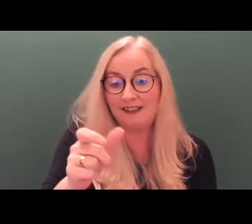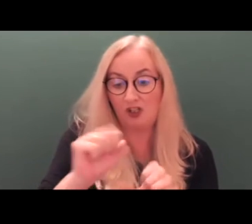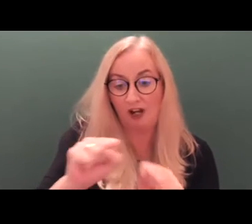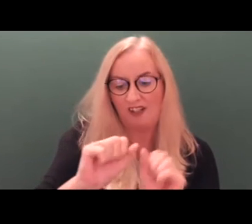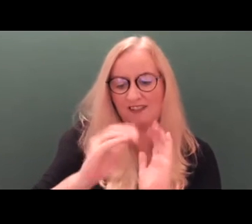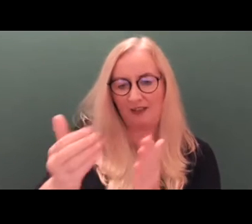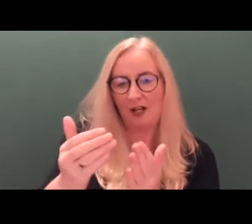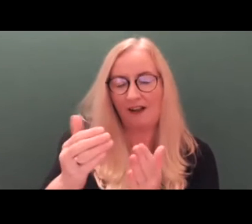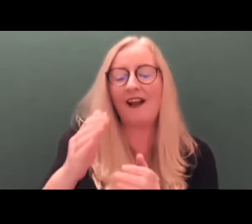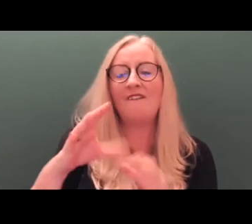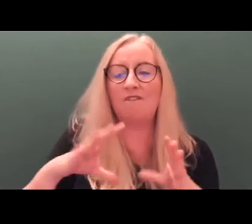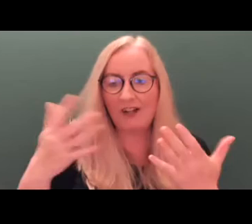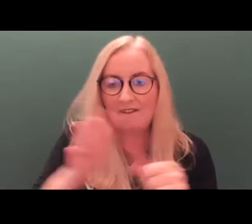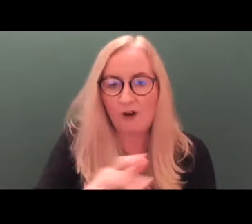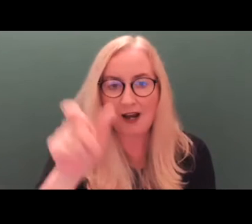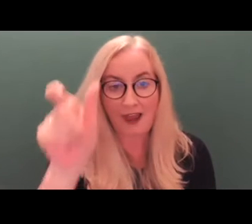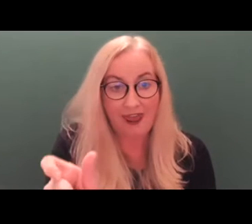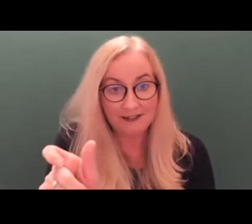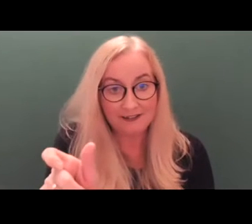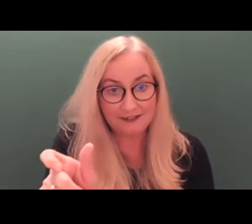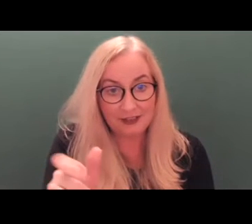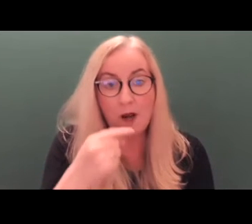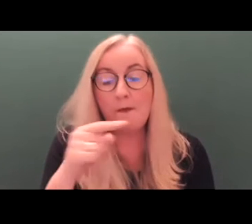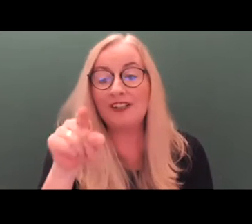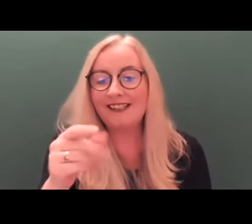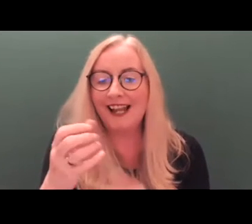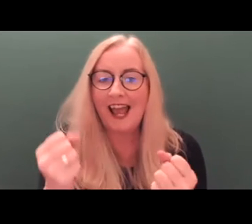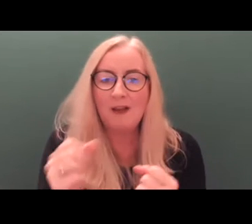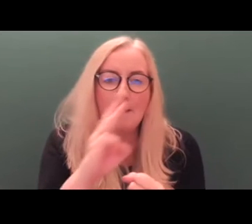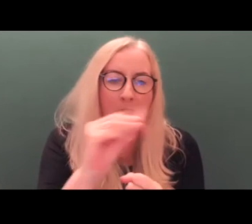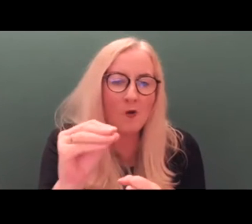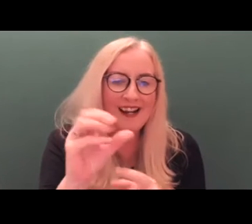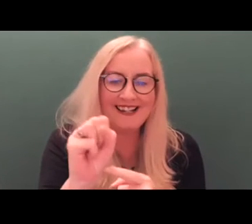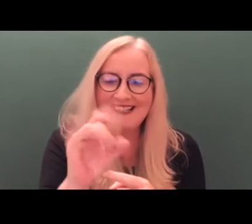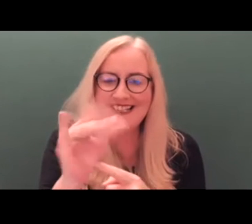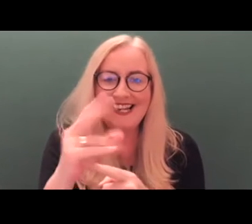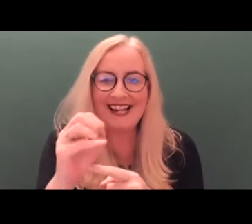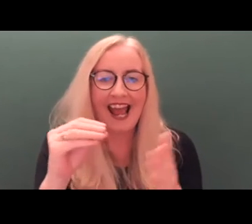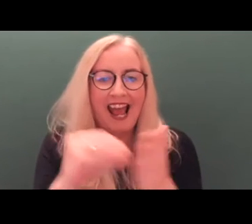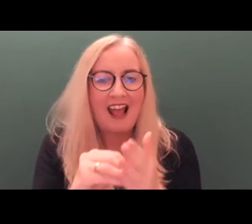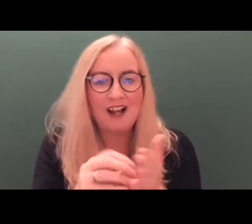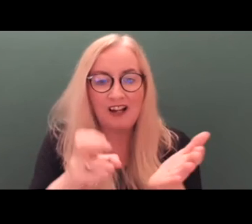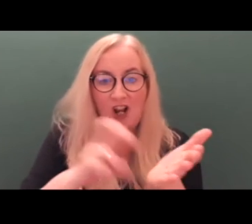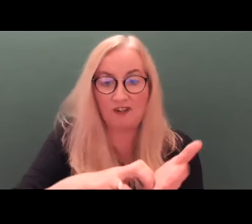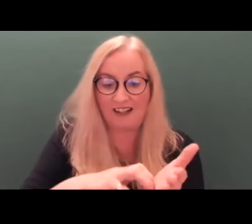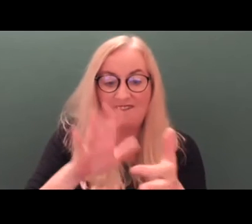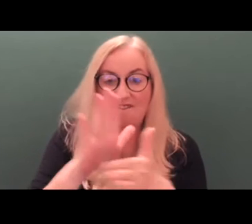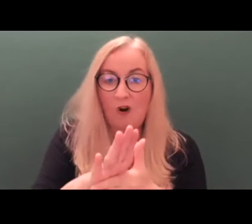Pio Sköne operates as a contractor in 17 of the 33 municipalities in the province of Sköne,